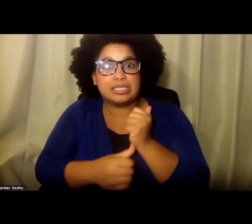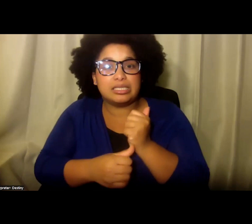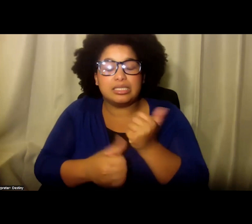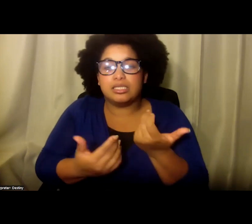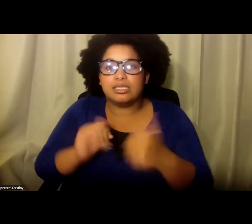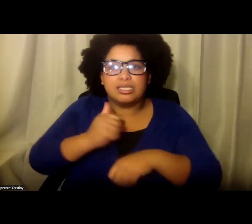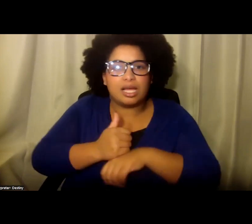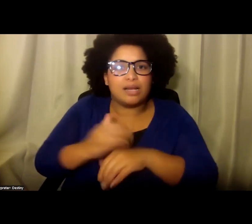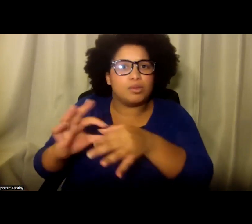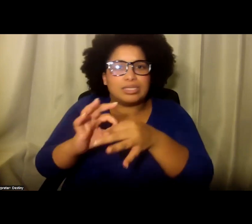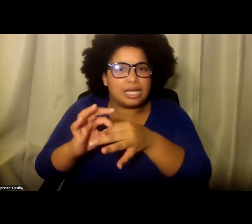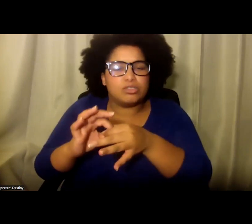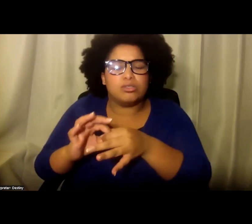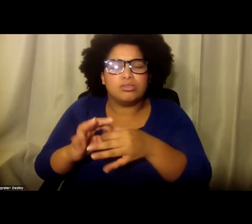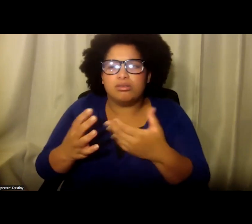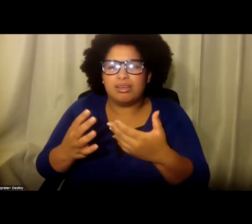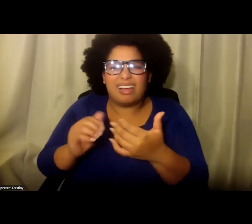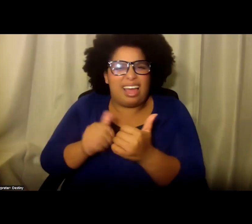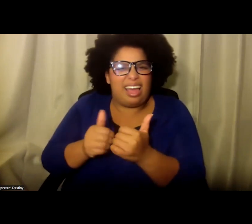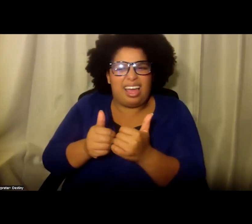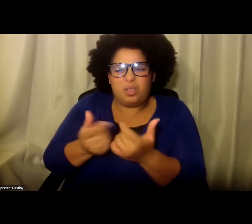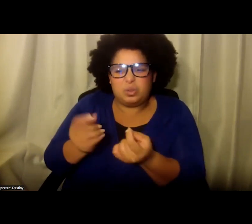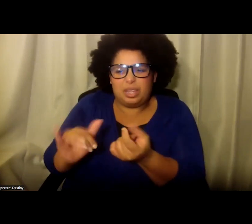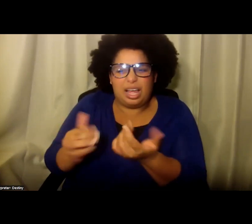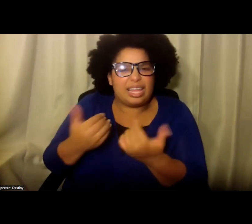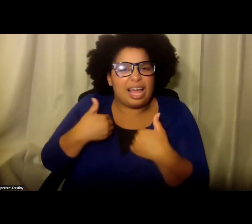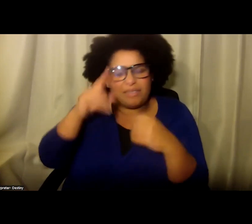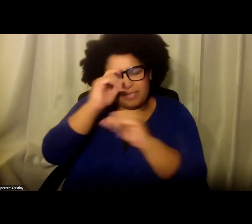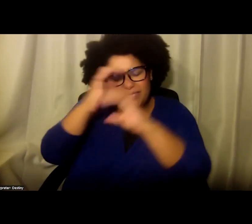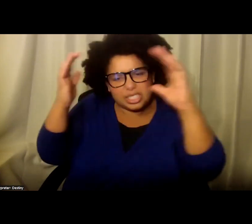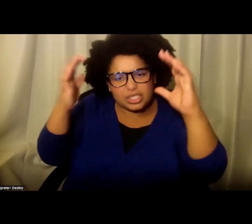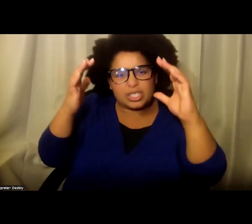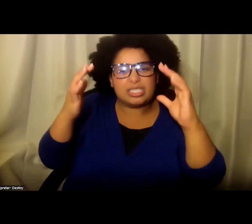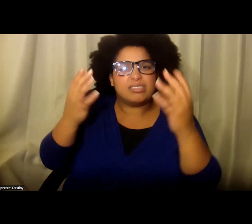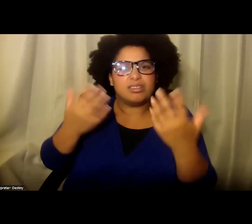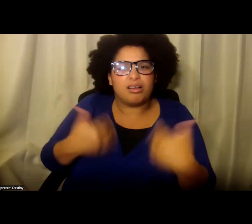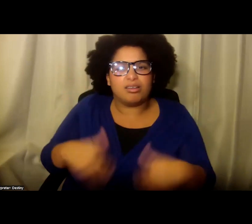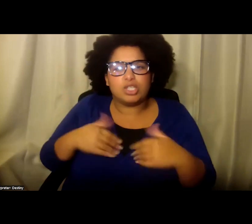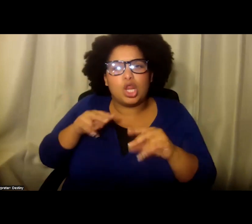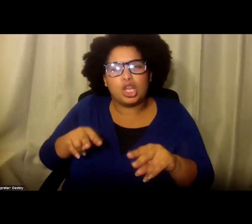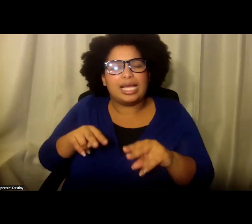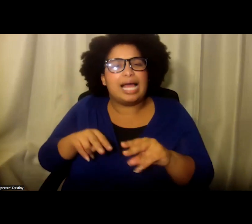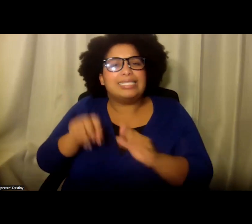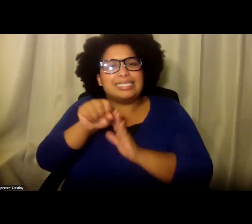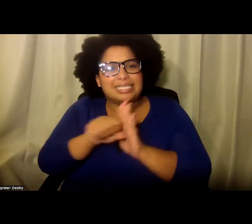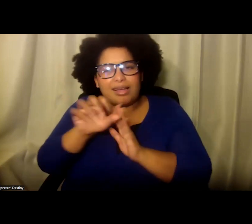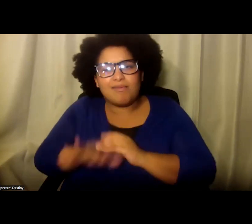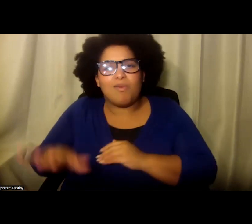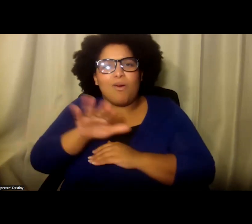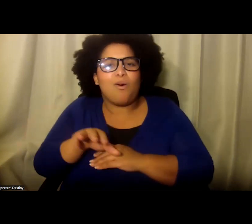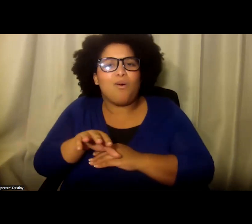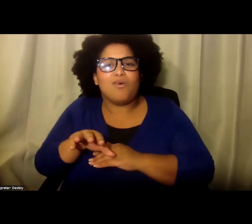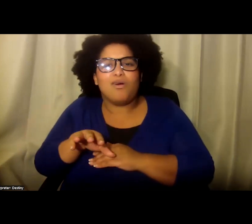connections. And how did they do it? You know, they really had the vision of being able to look at statewide webinars using the